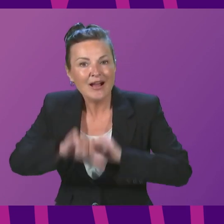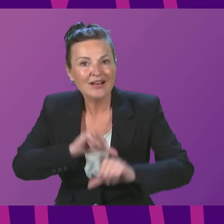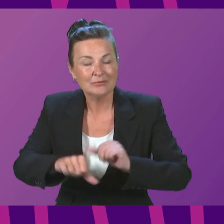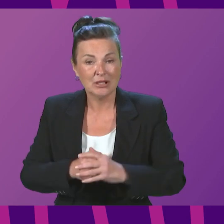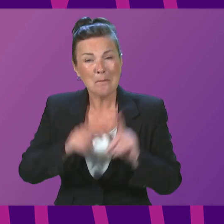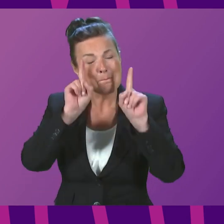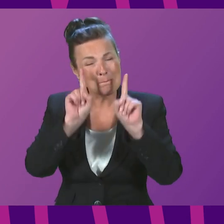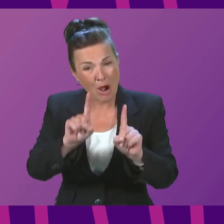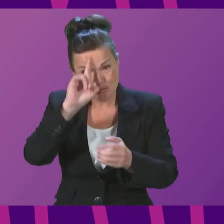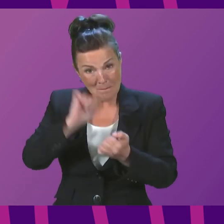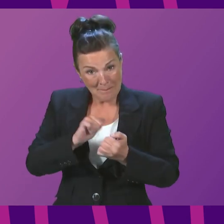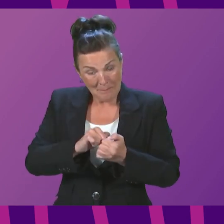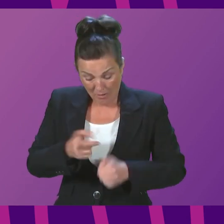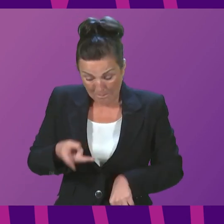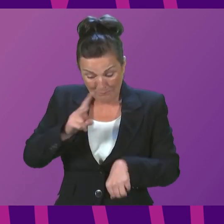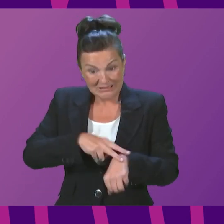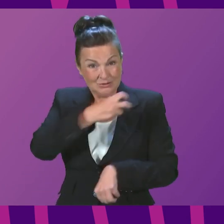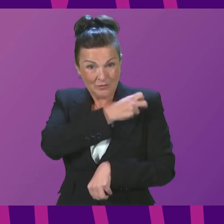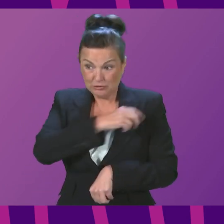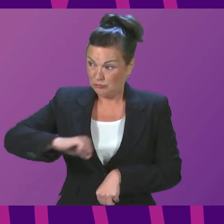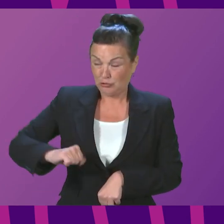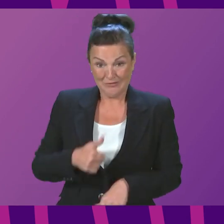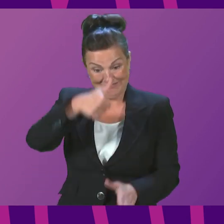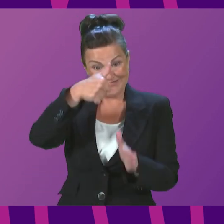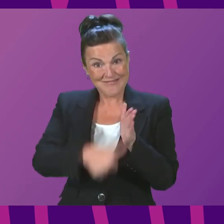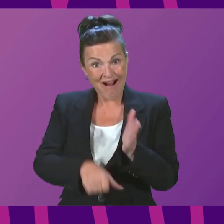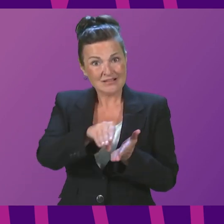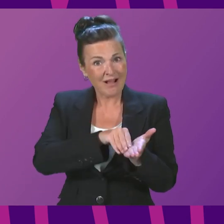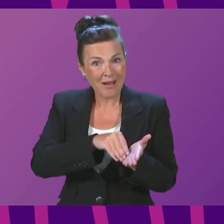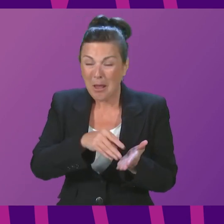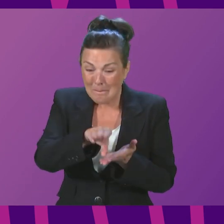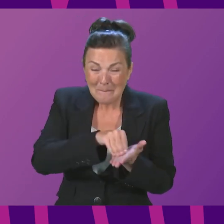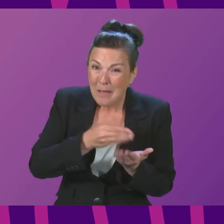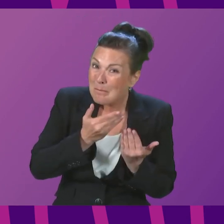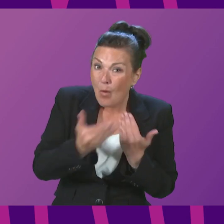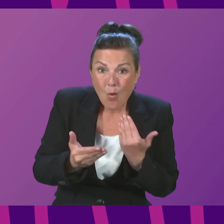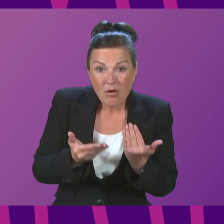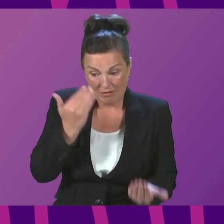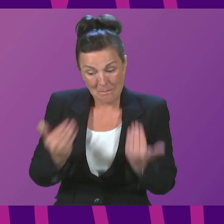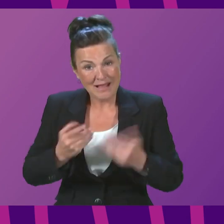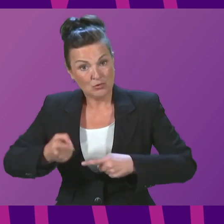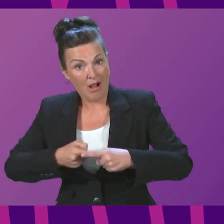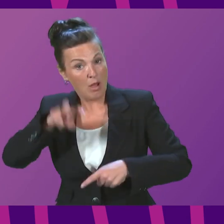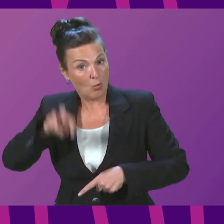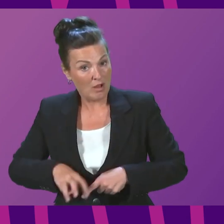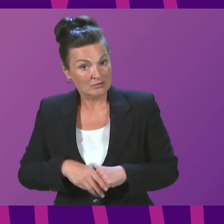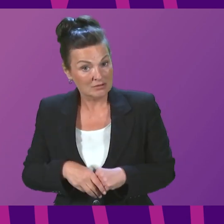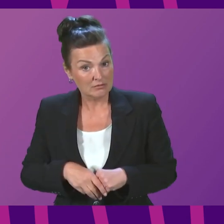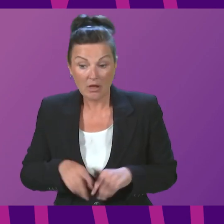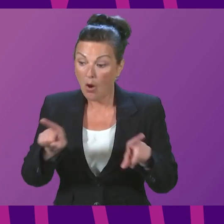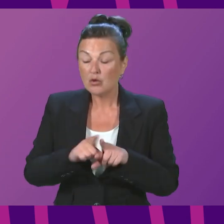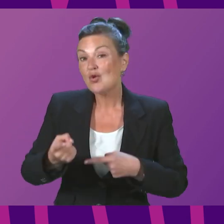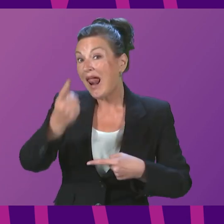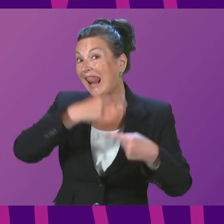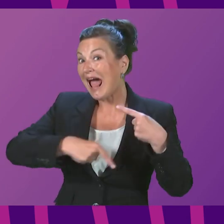police officers in Scotland coming into the force are already paid more than in England and Wales. And last year in